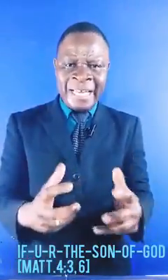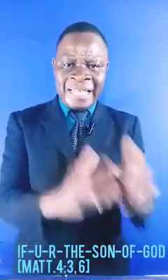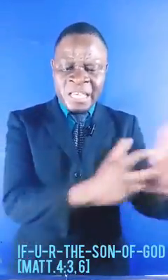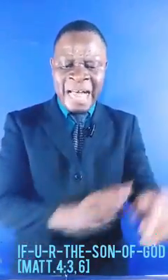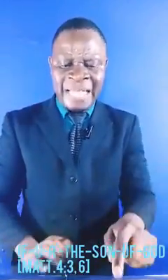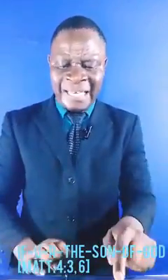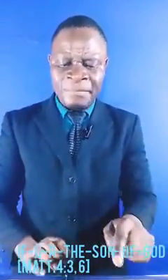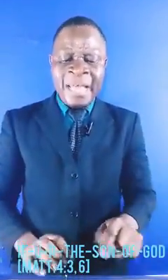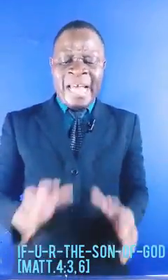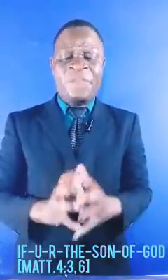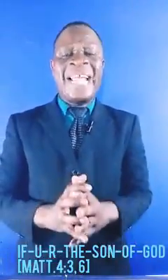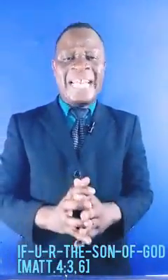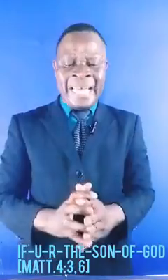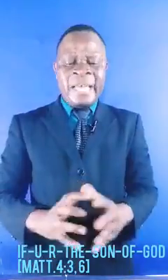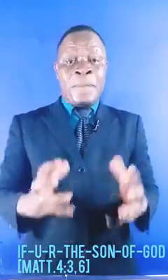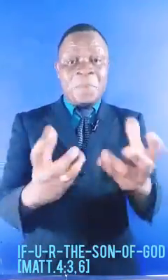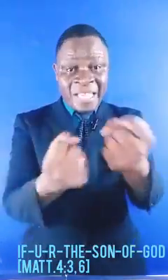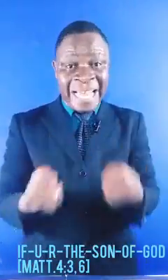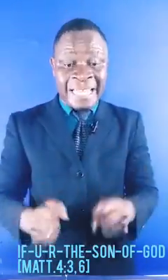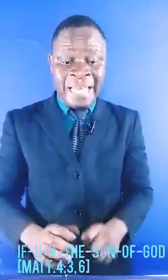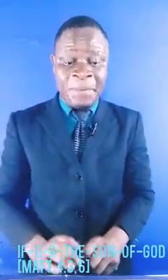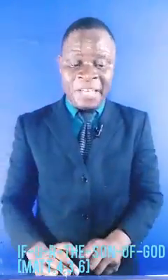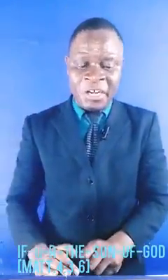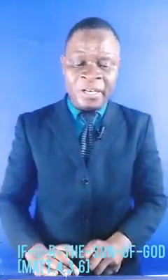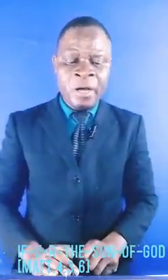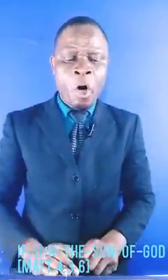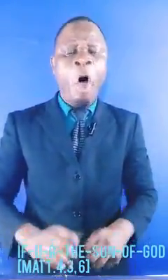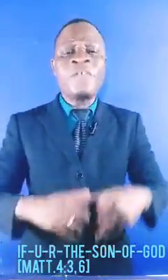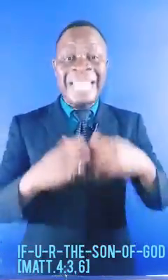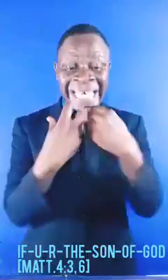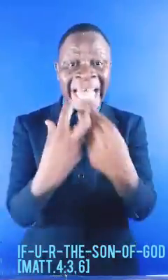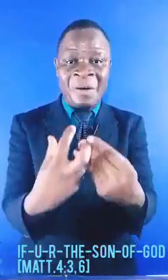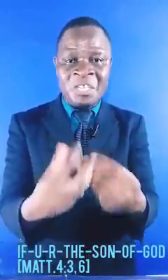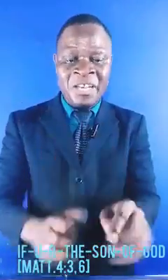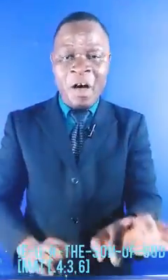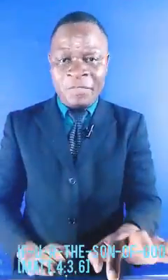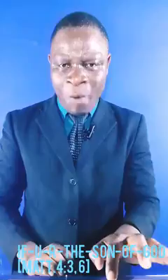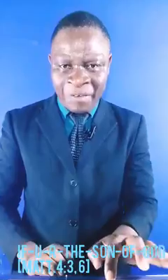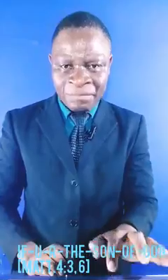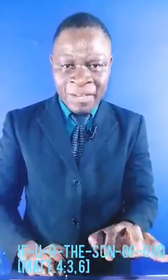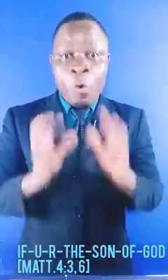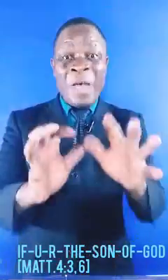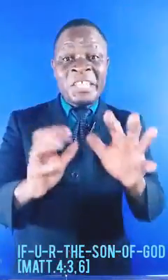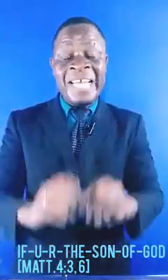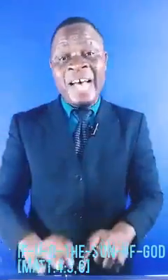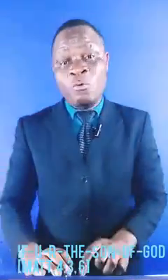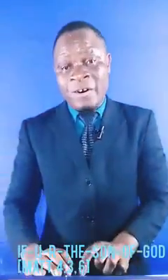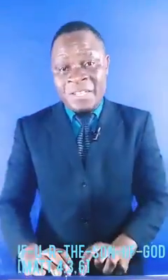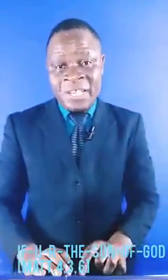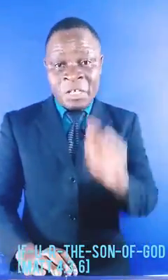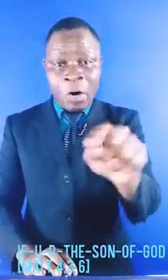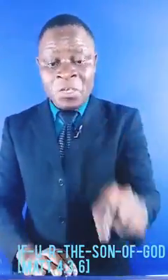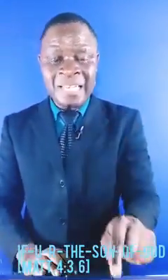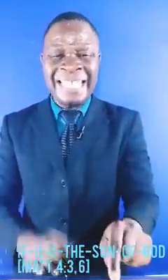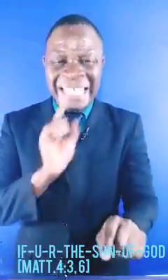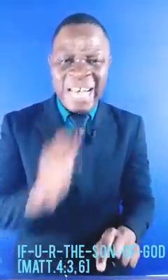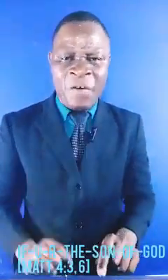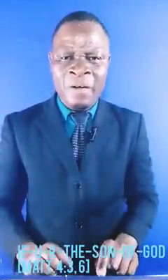this and that. And finally, he brings in the temptation of the kingdoms of the world, which, in other words, shows us that the devil